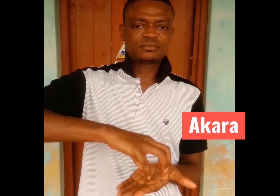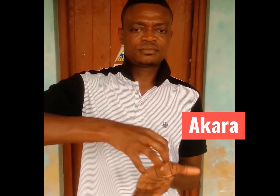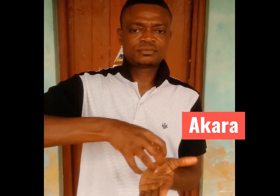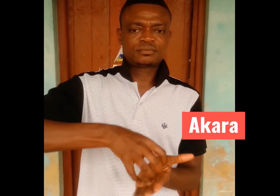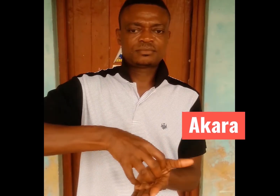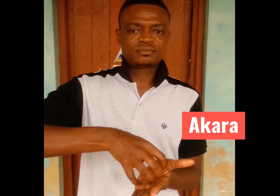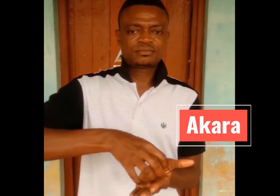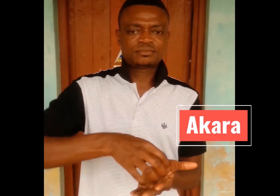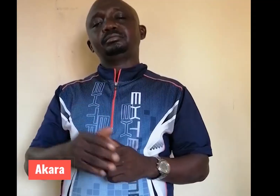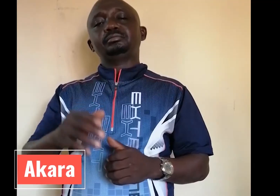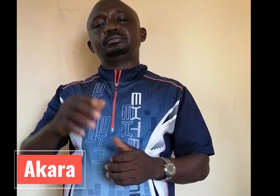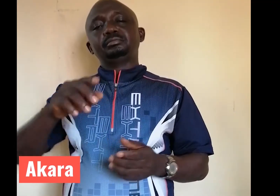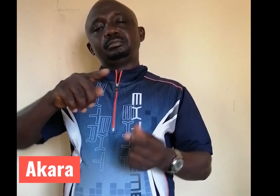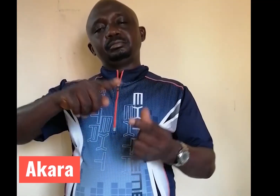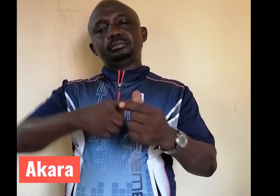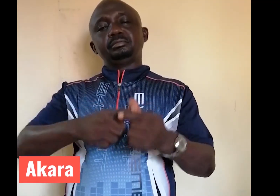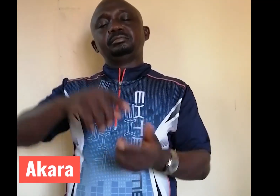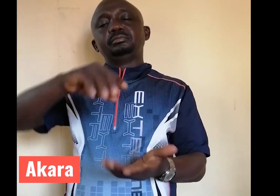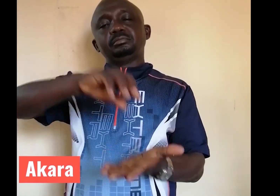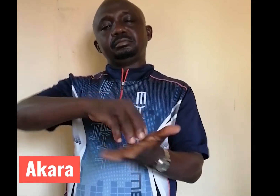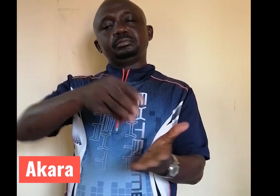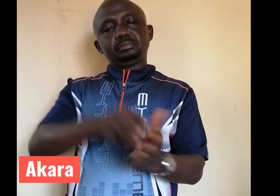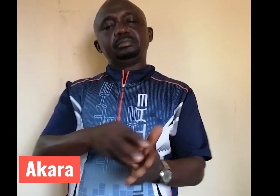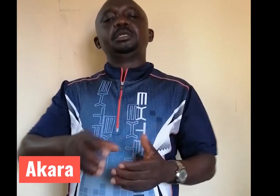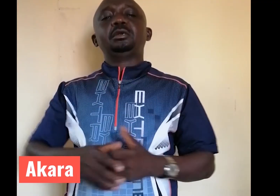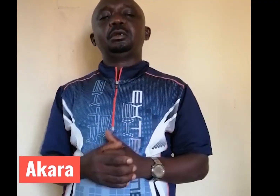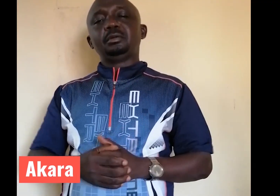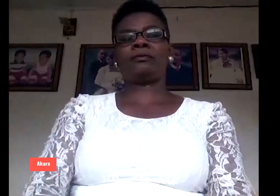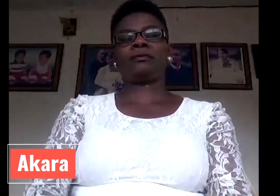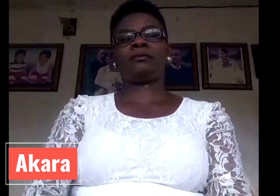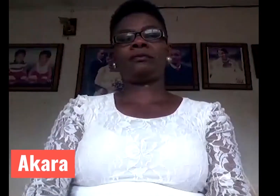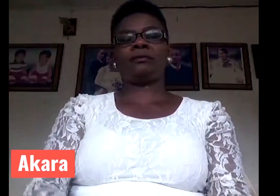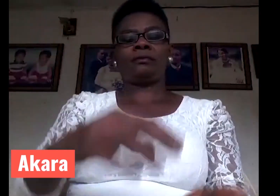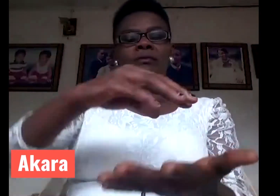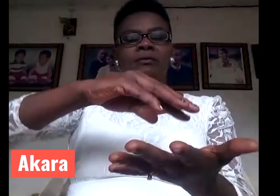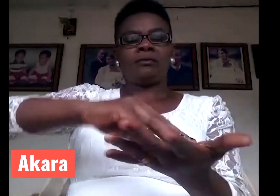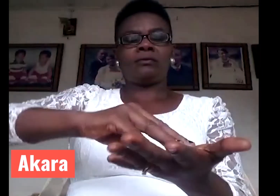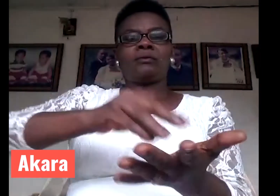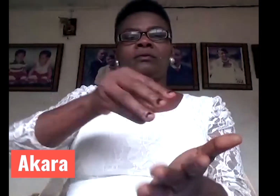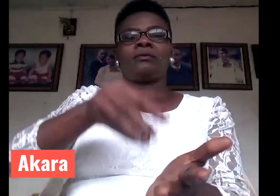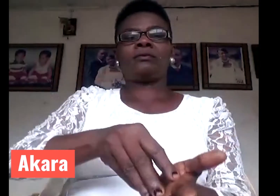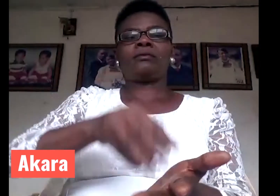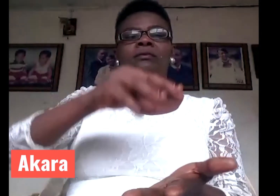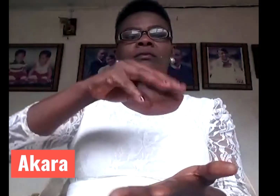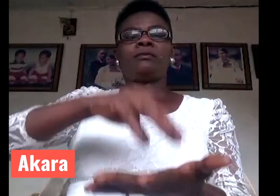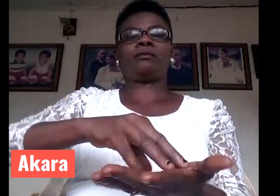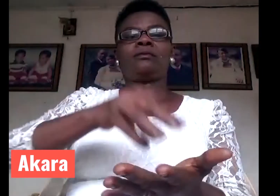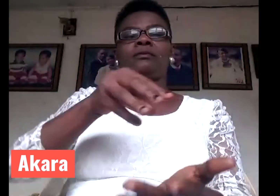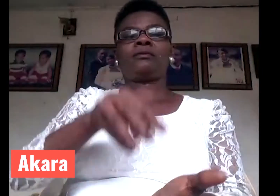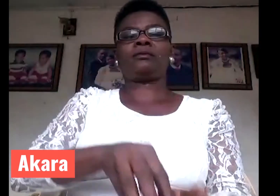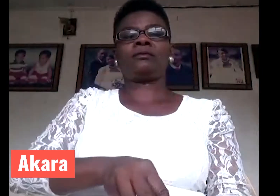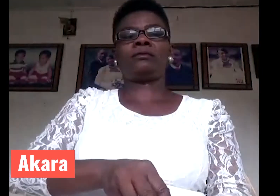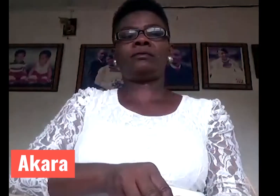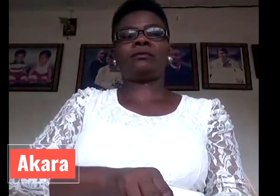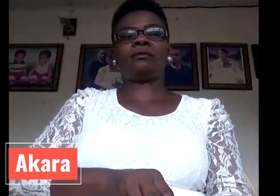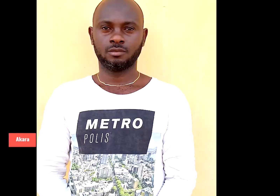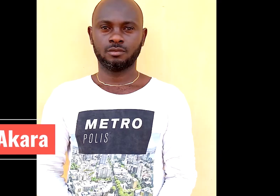we are going to work on indigenous sign languages beyond Africa. And what is the essence of our project? To